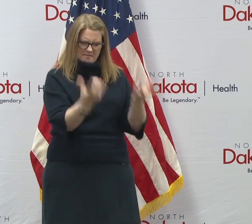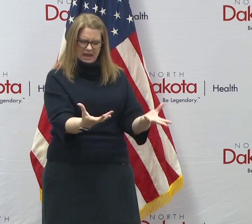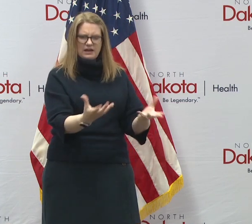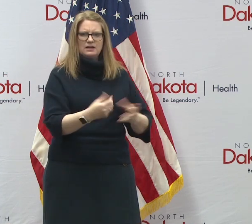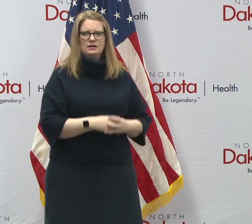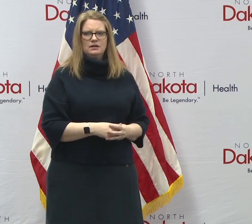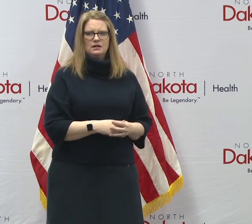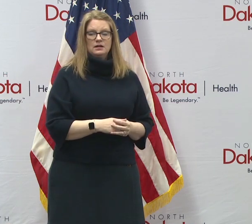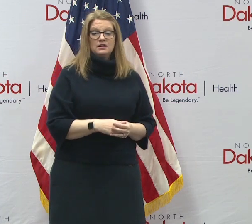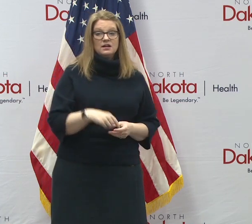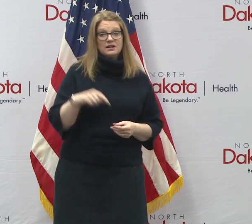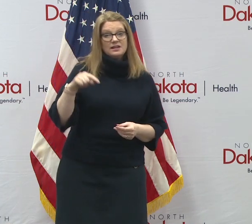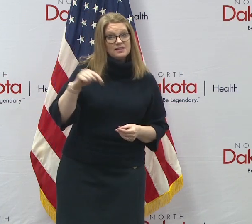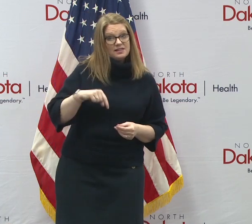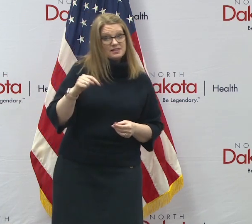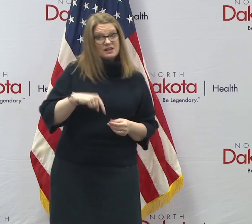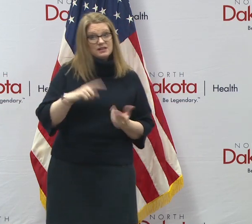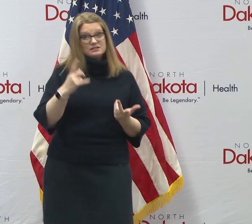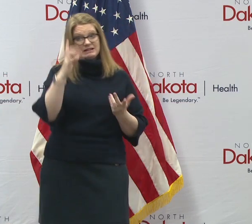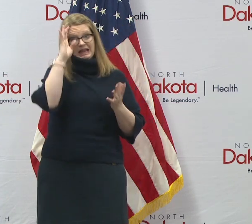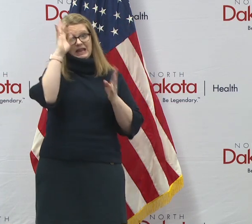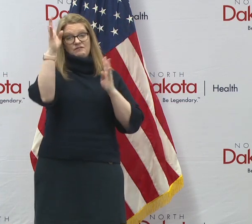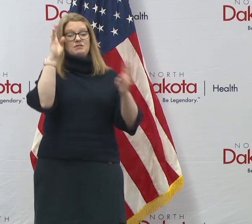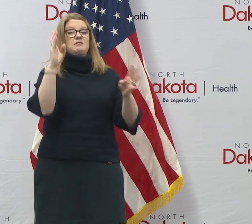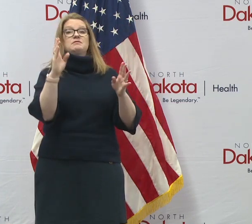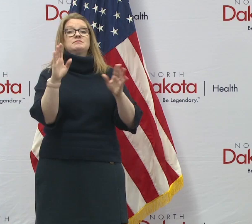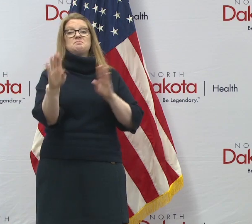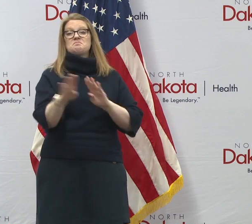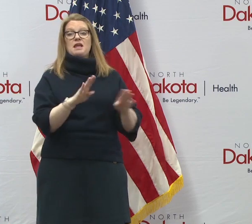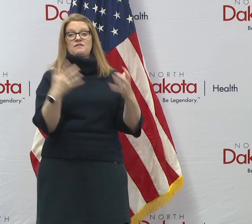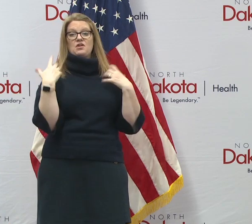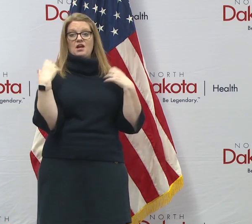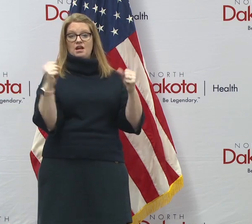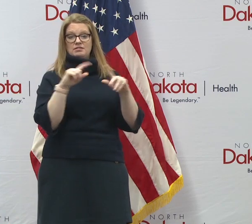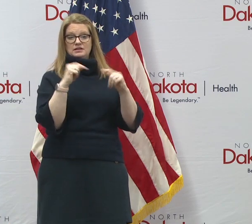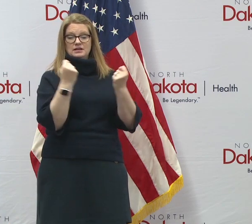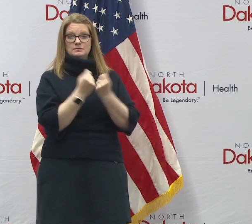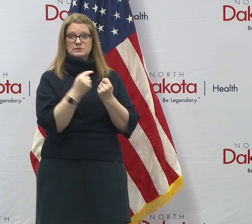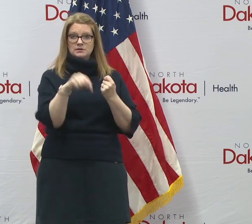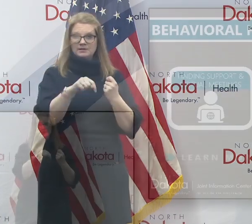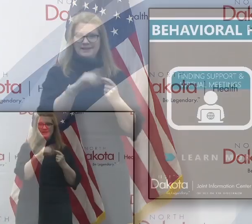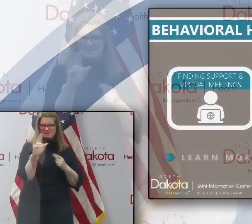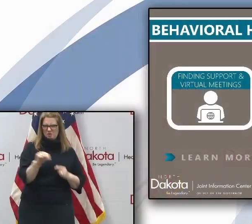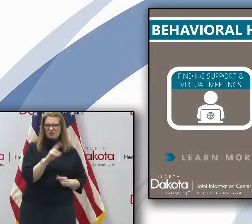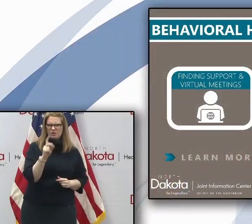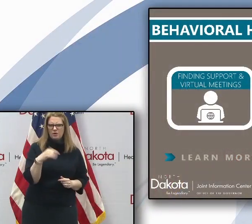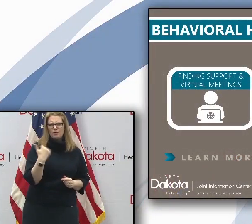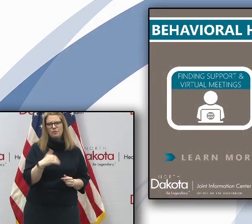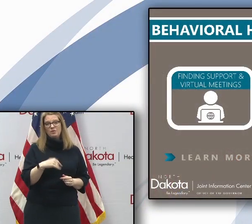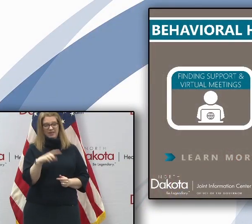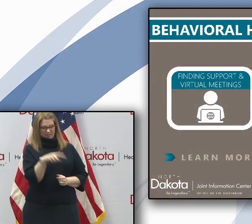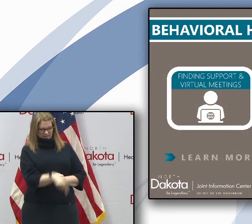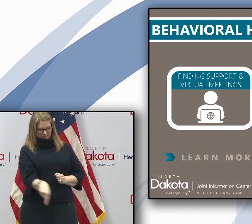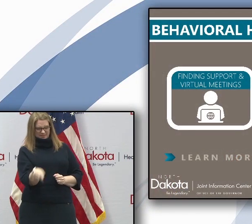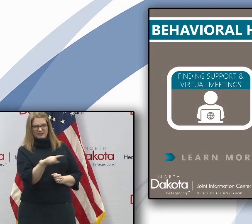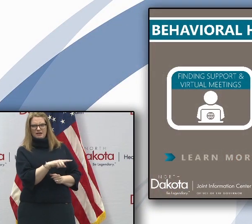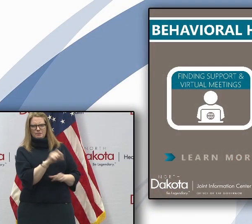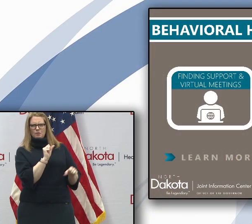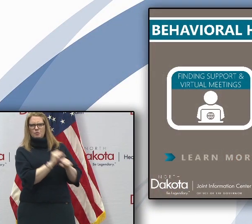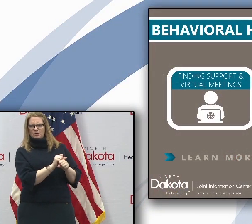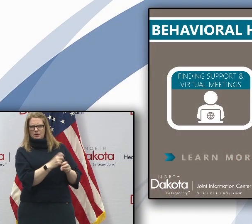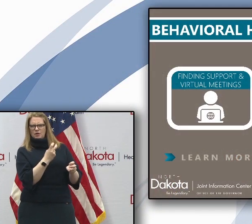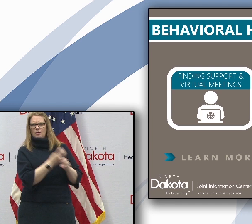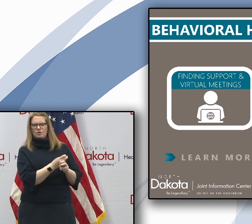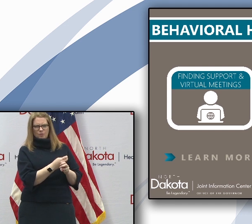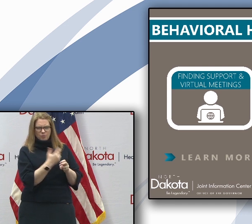one of the most proactive and innovative behavioral health teams across our nation. And they've been working really hard to ensure that